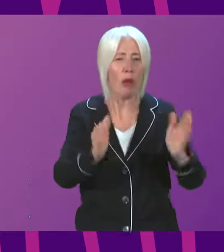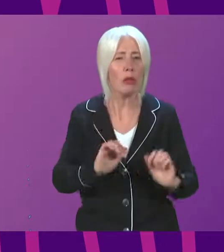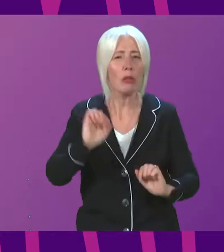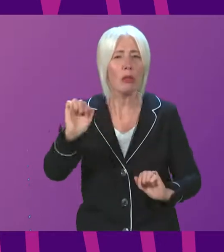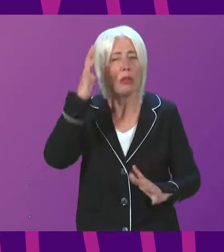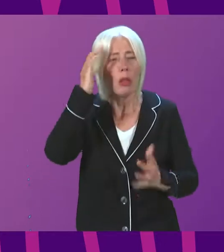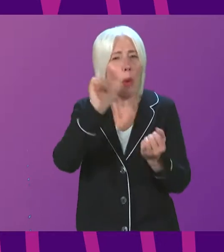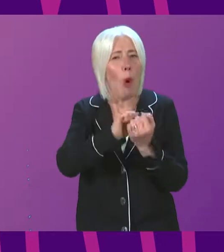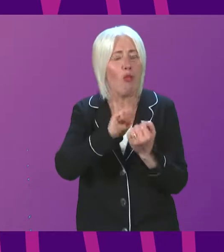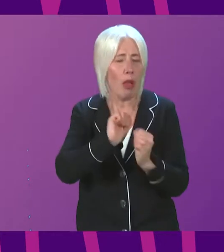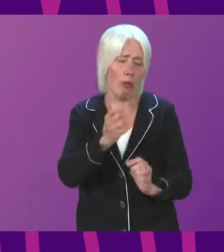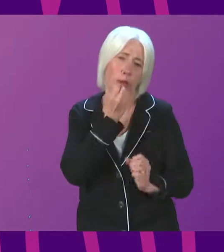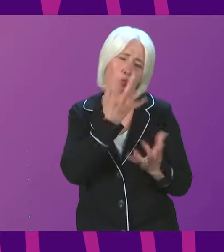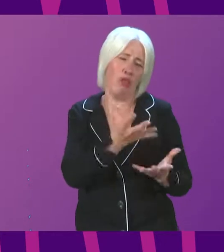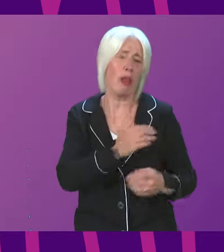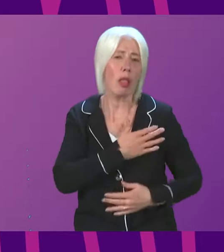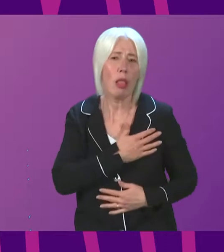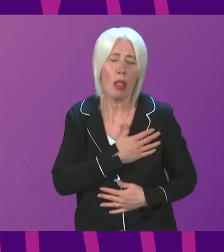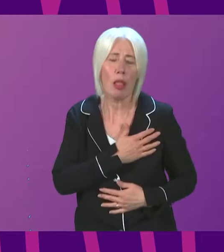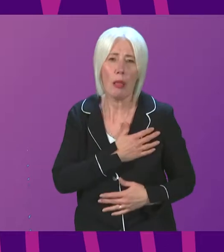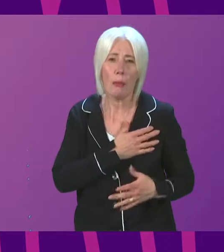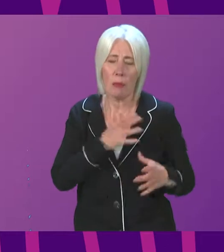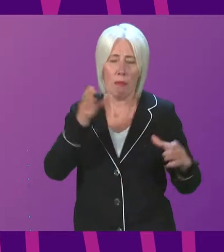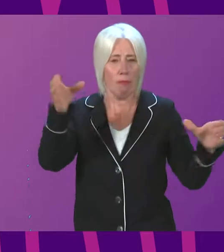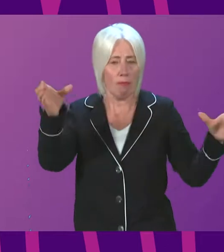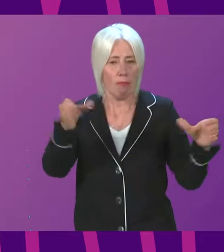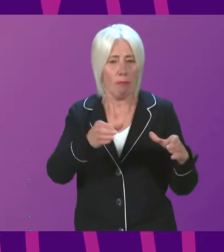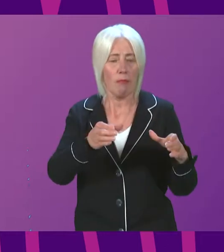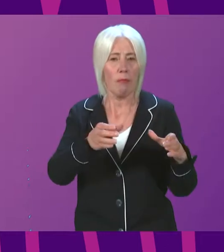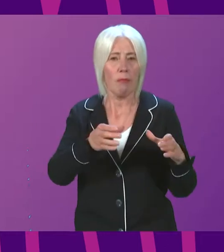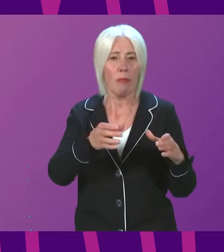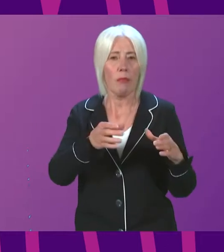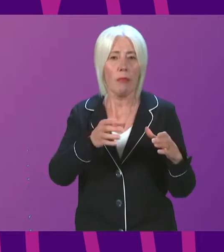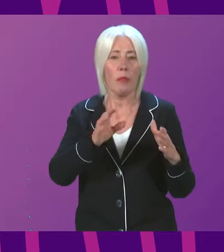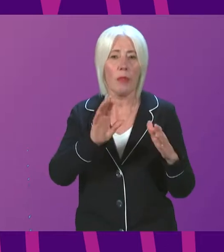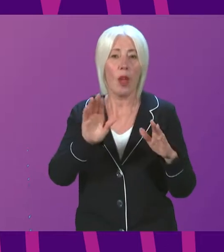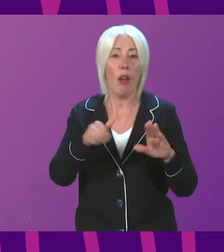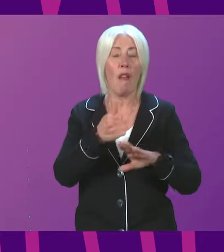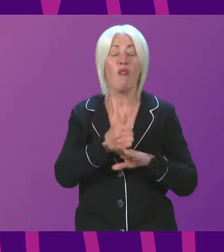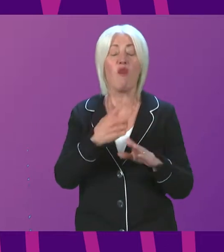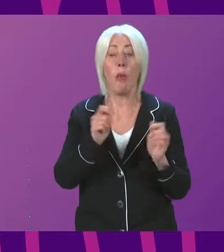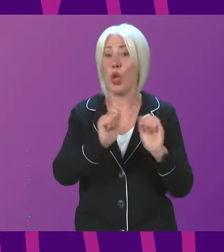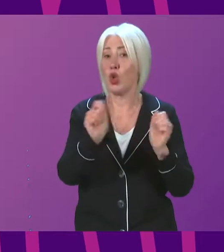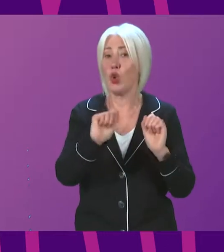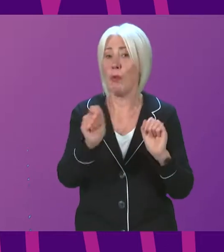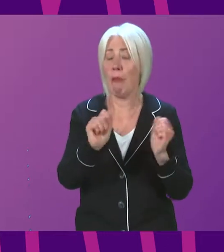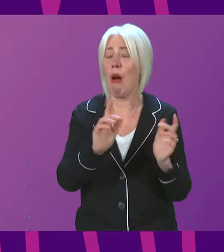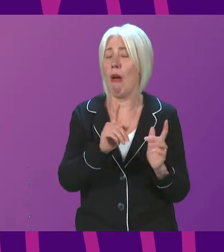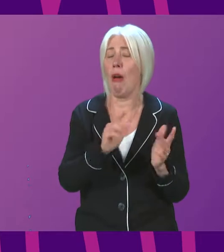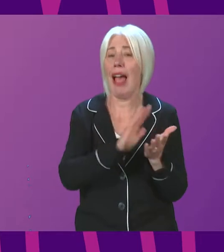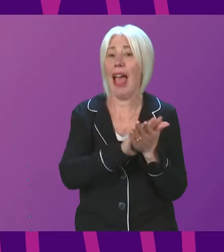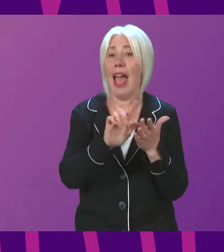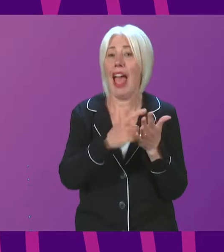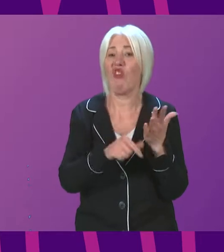And it's been drawn together under the auspices of the instigation of the Herald newspaper. Alec Finlay,